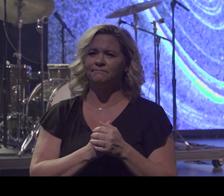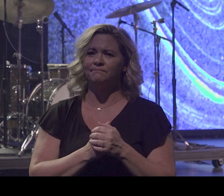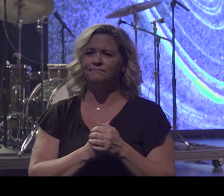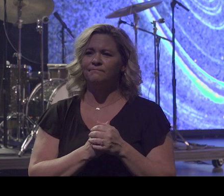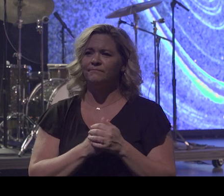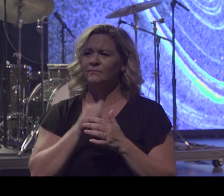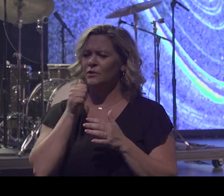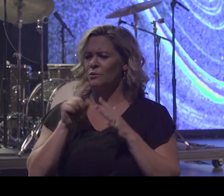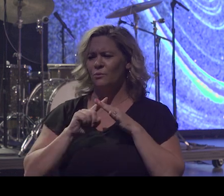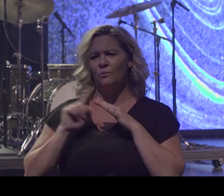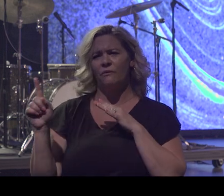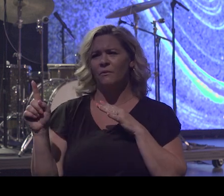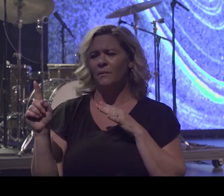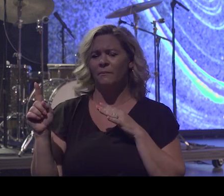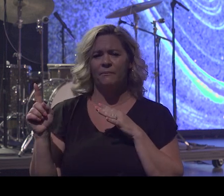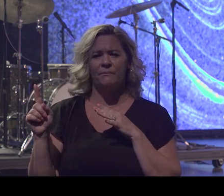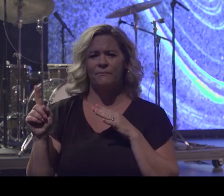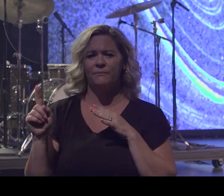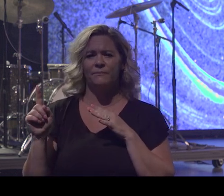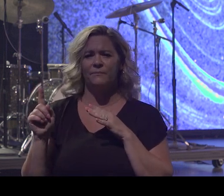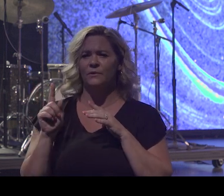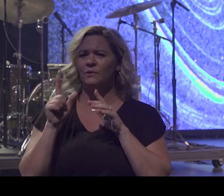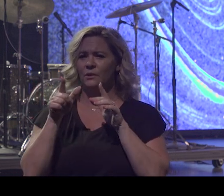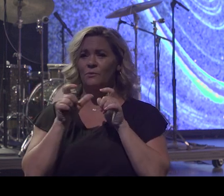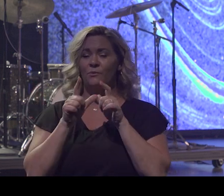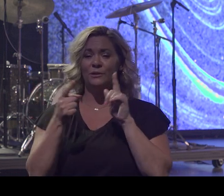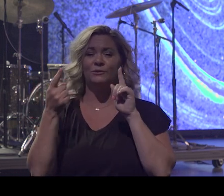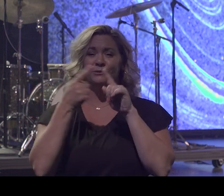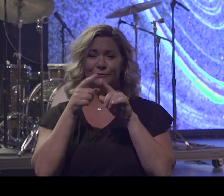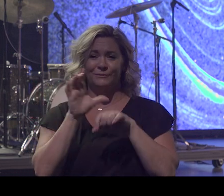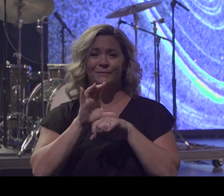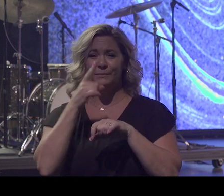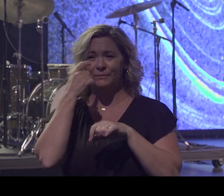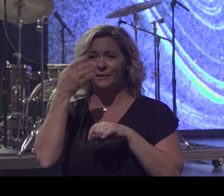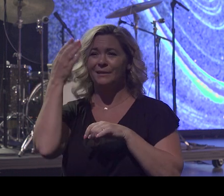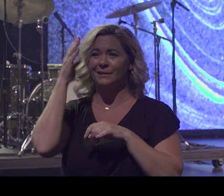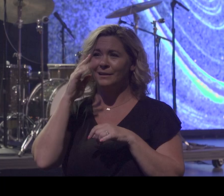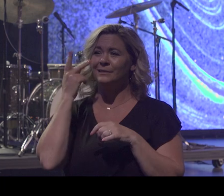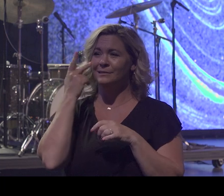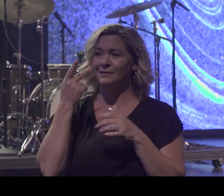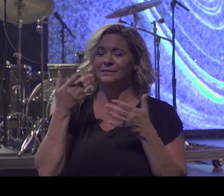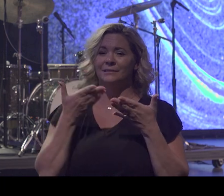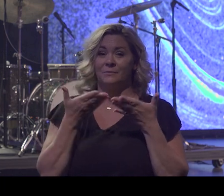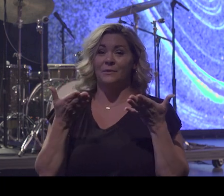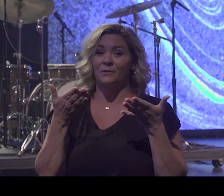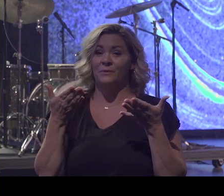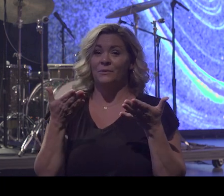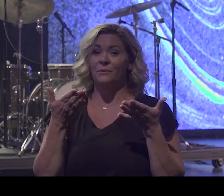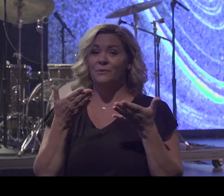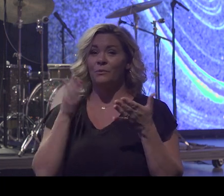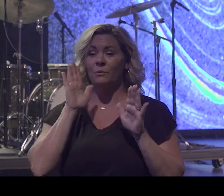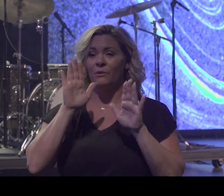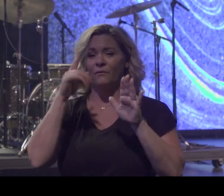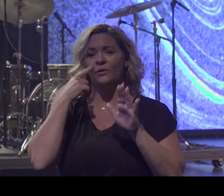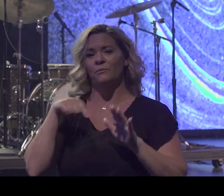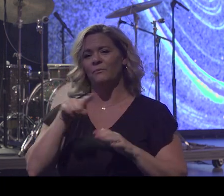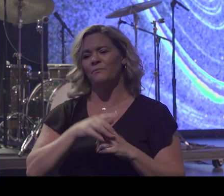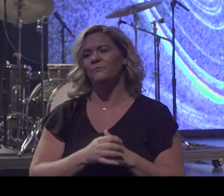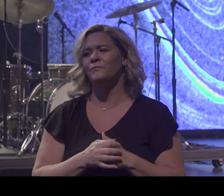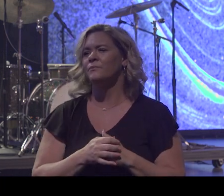run from it. Run to it. Because God's got something great for you. Now, at this time, I want to be